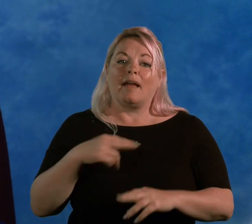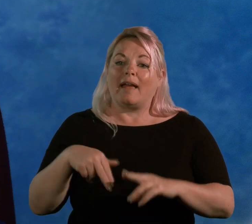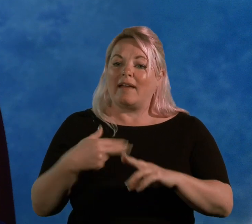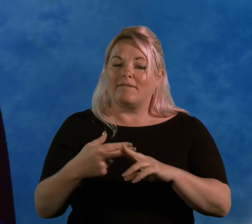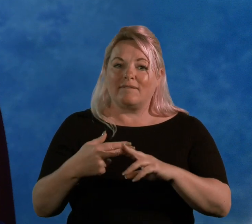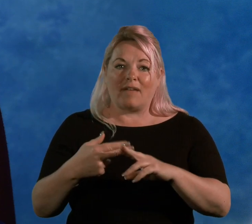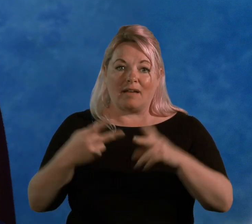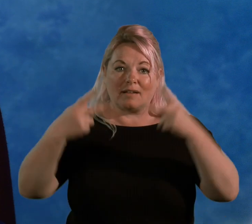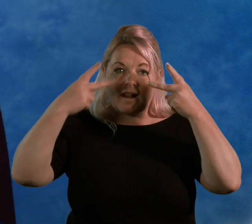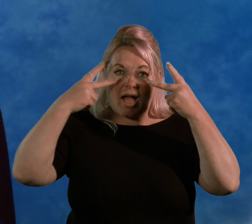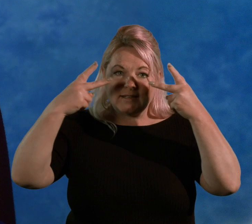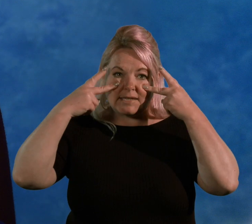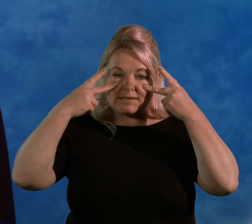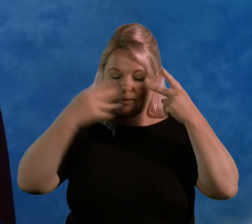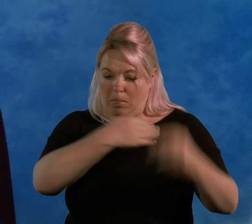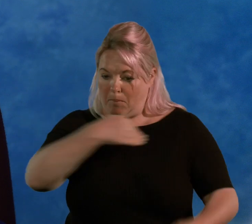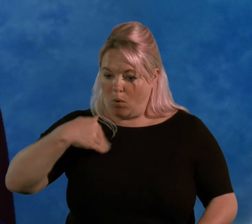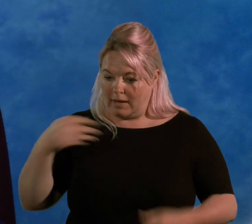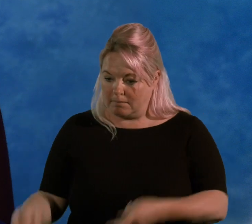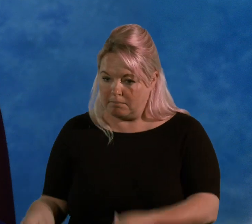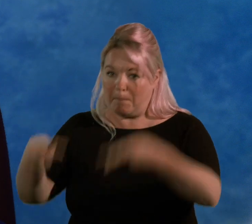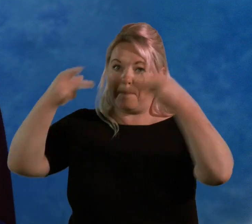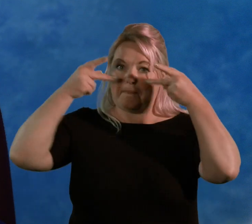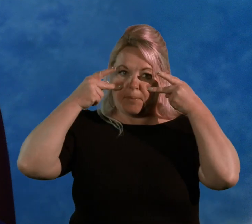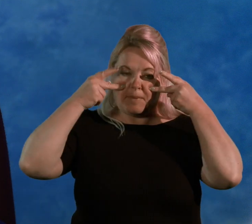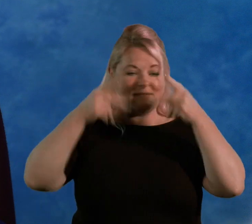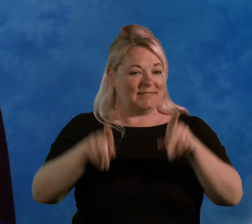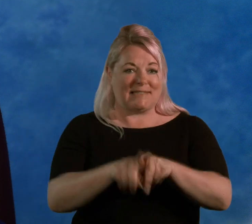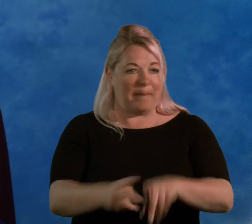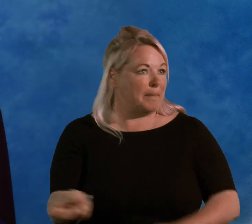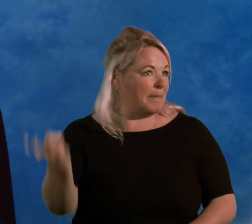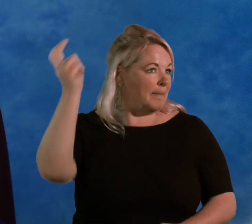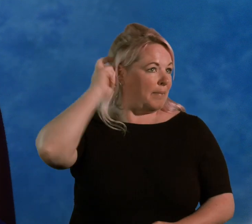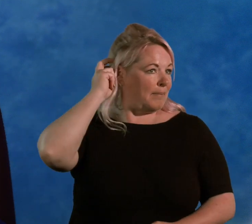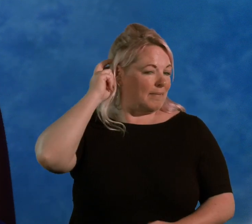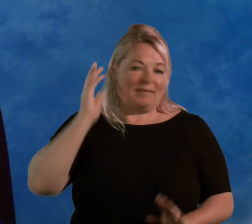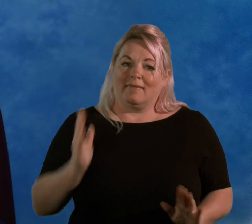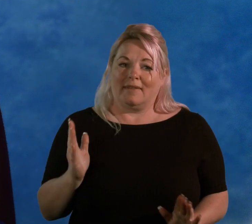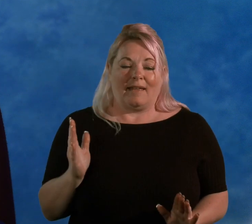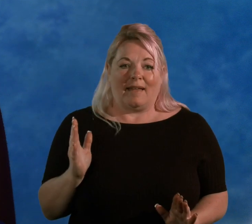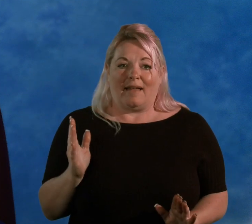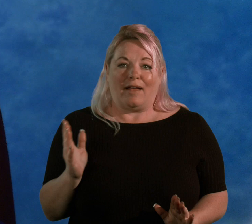you put them on in the morning, you pop in your implant, and everything returns to normal.